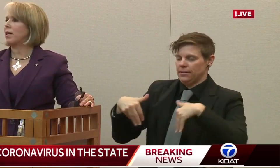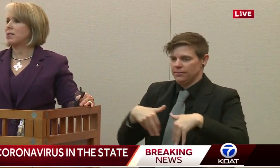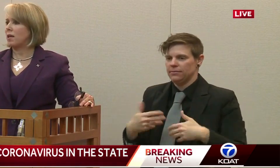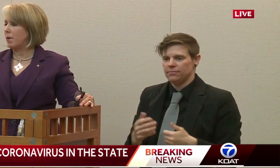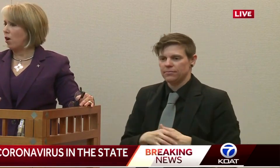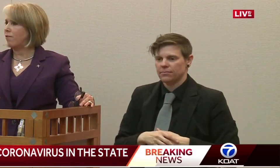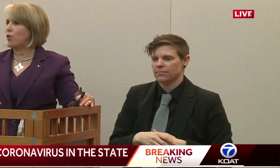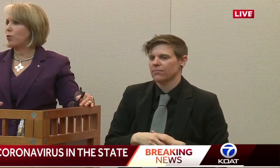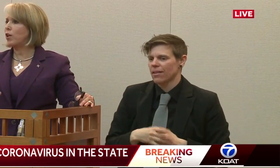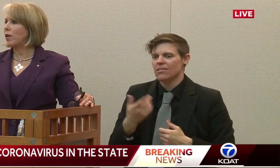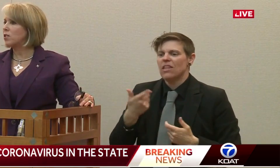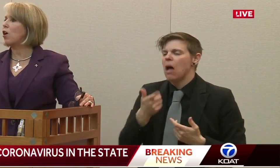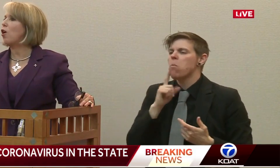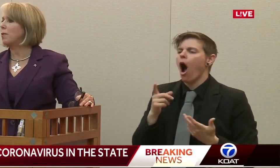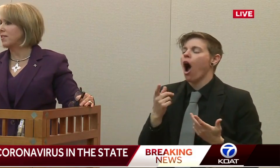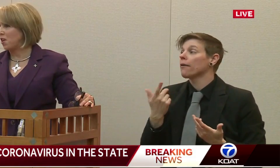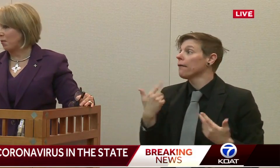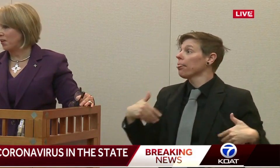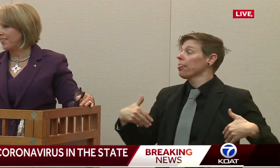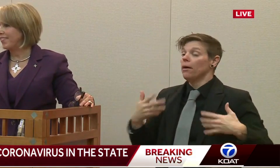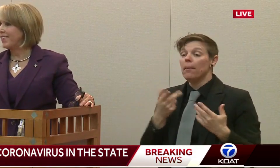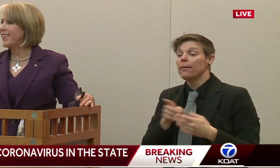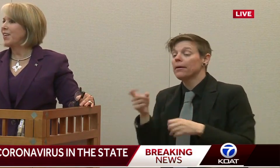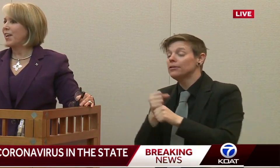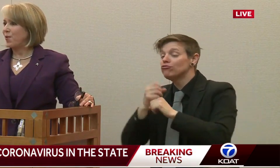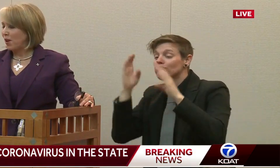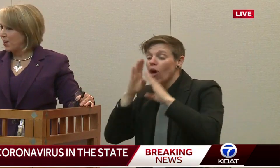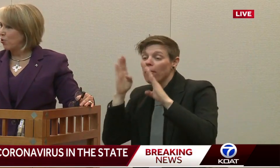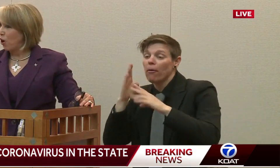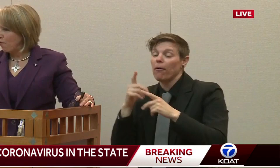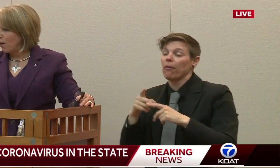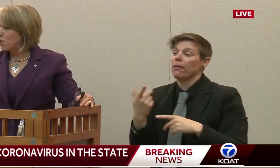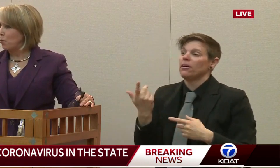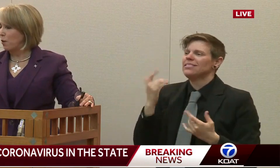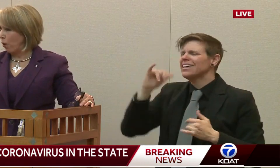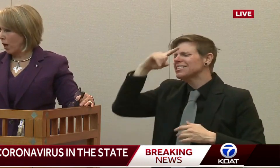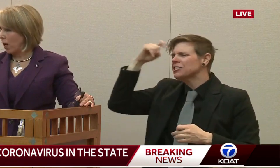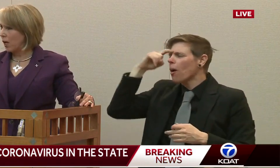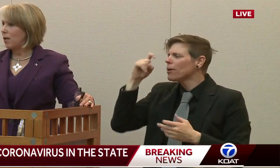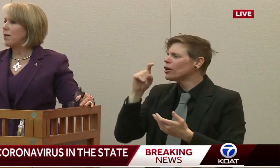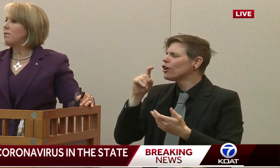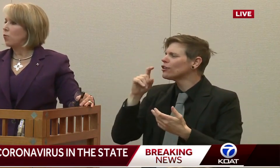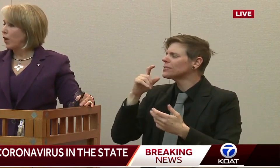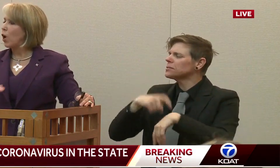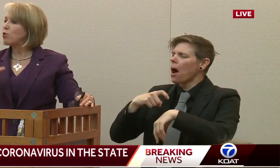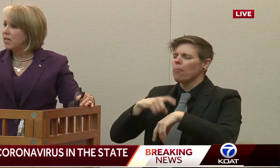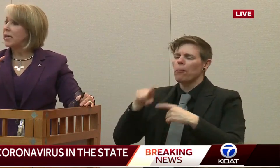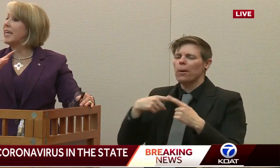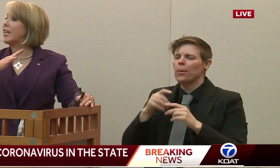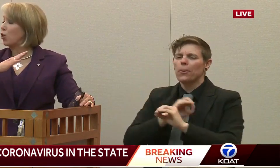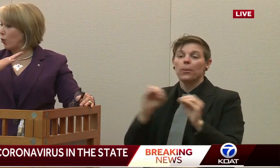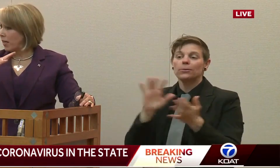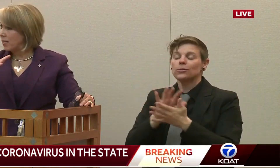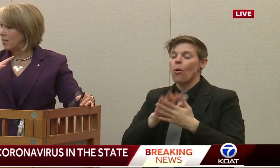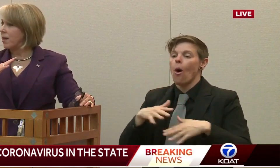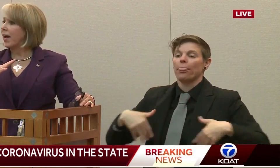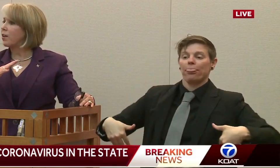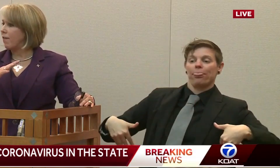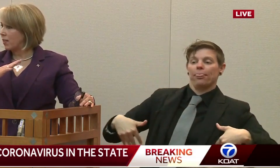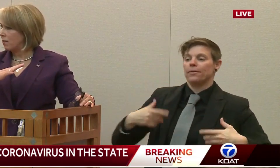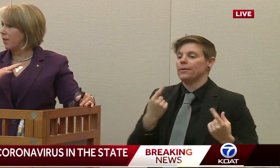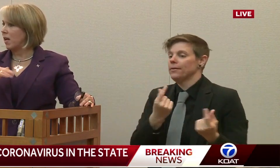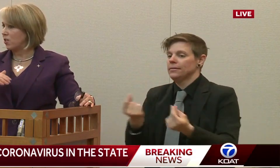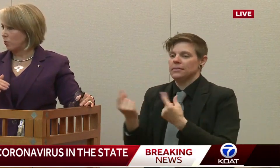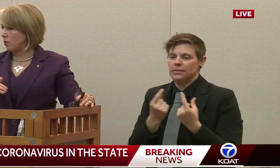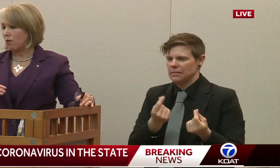trouble and it's going to be awful. You know, kids go home in the summer. Kids are off on spring break. We don't see an increase in